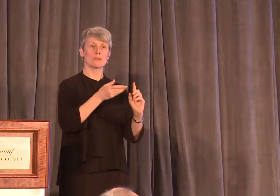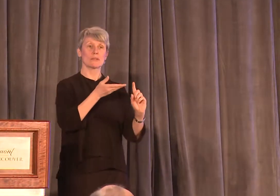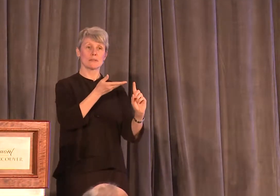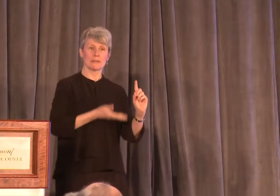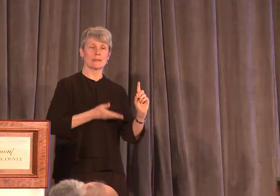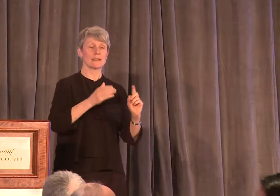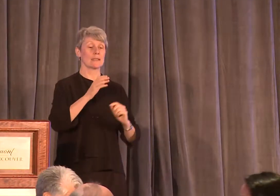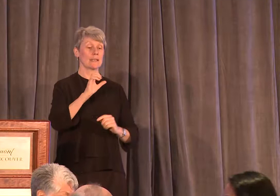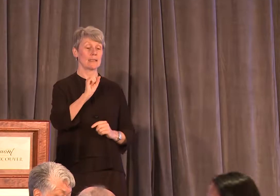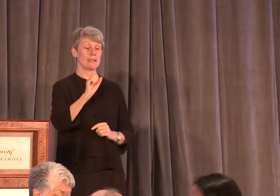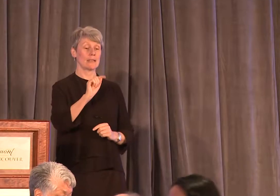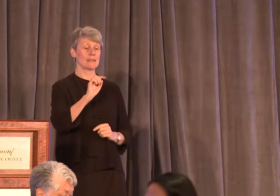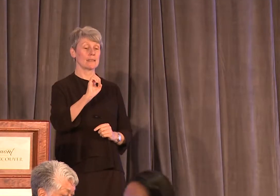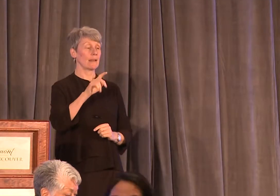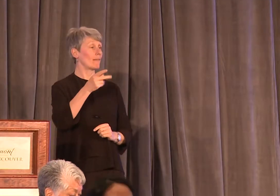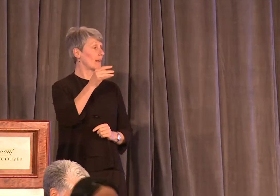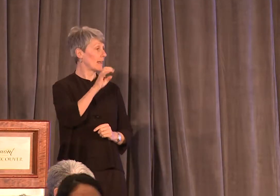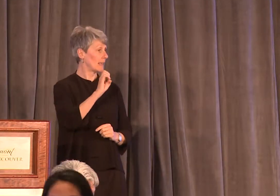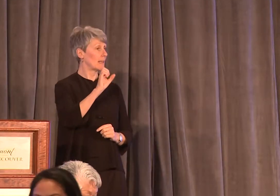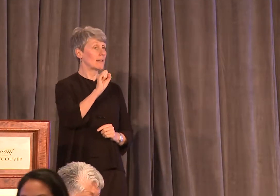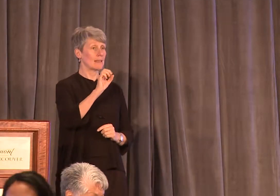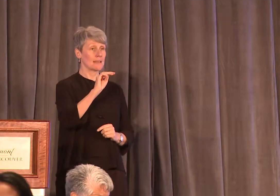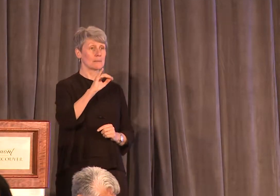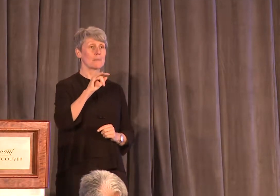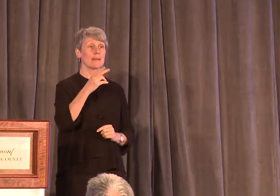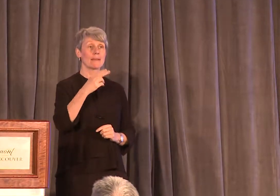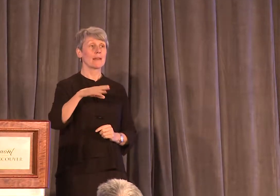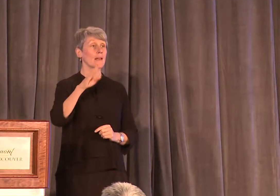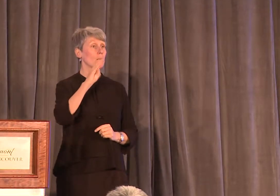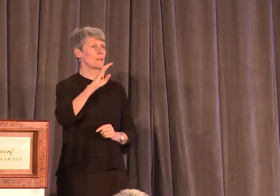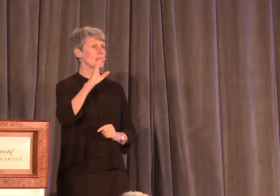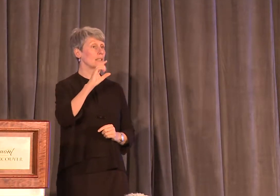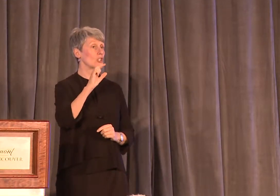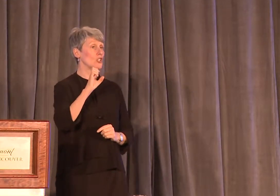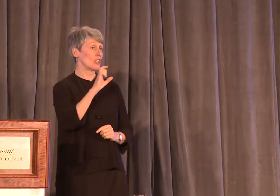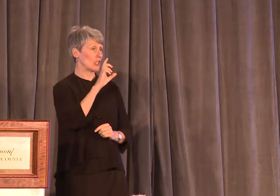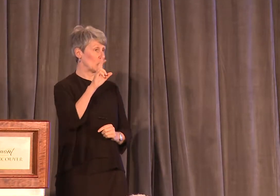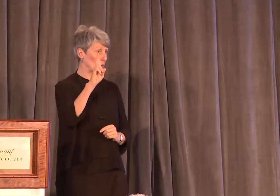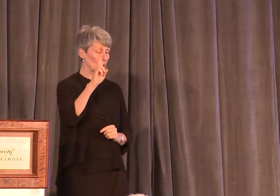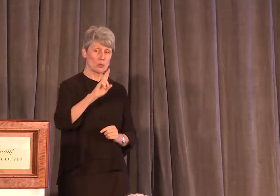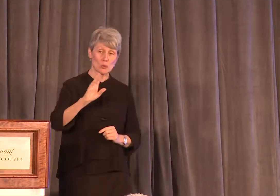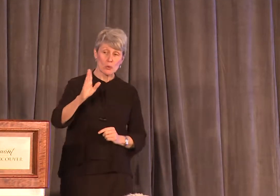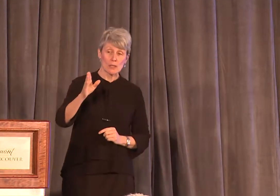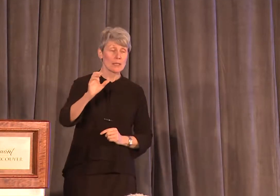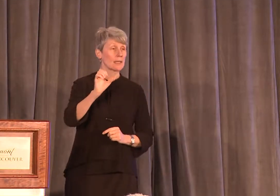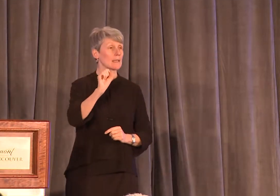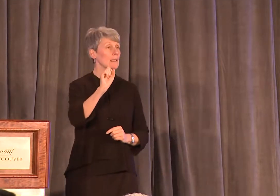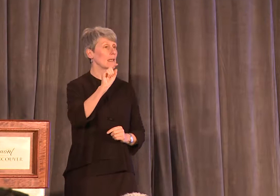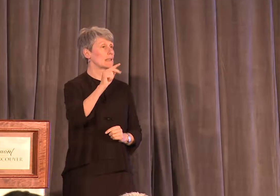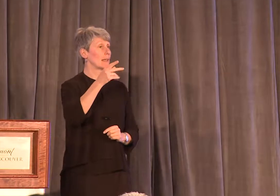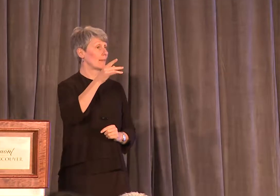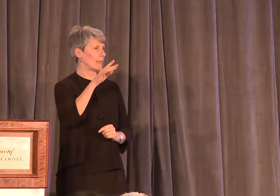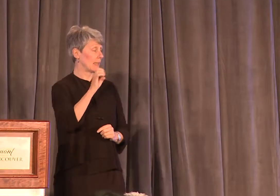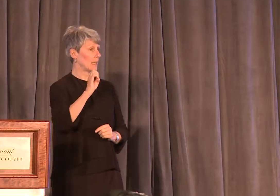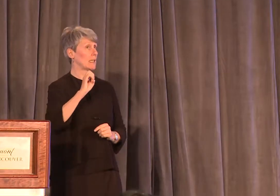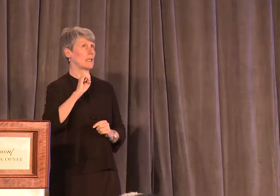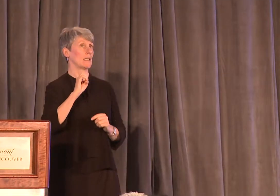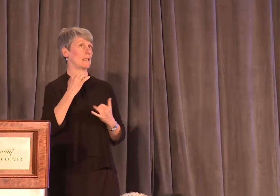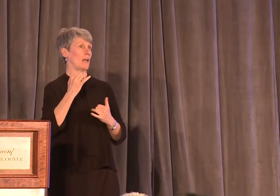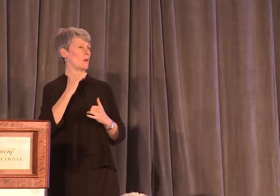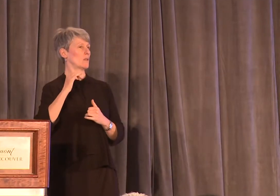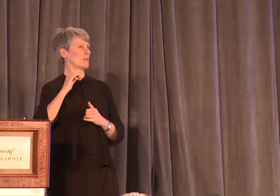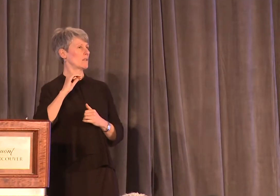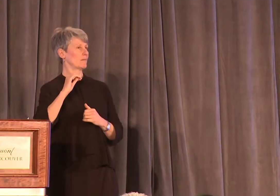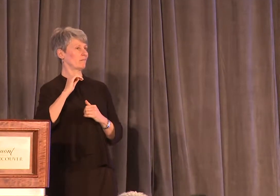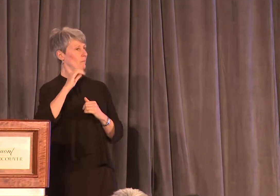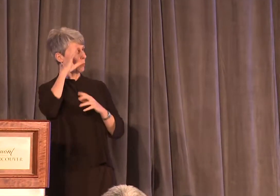Stephanie Smith is representing the presenting sponsor, BCGEU. Stephanie is serving her second term as president of